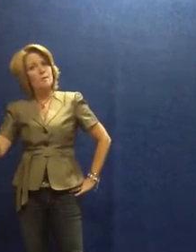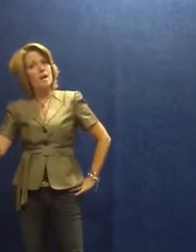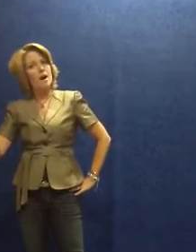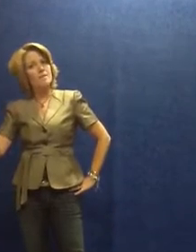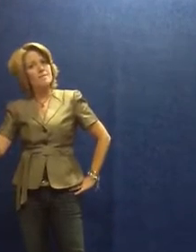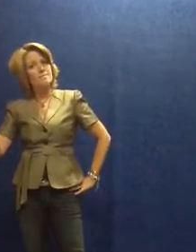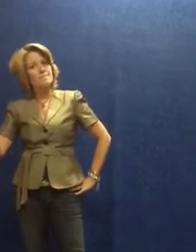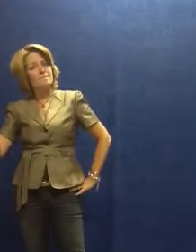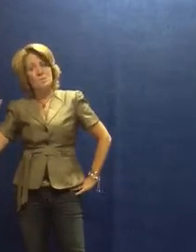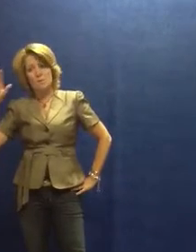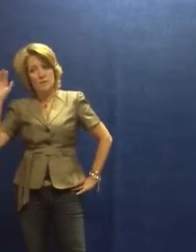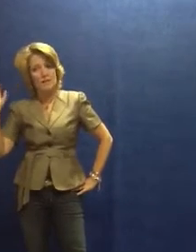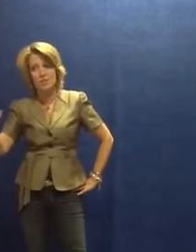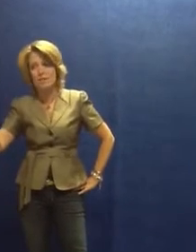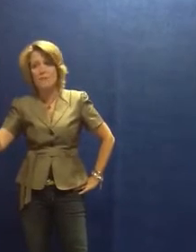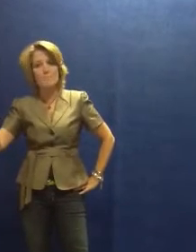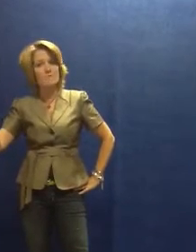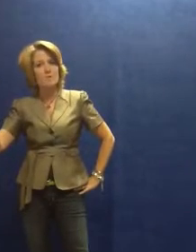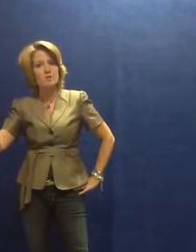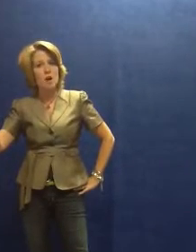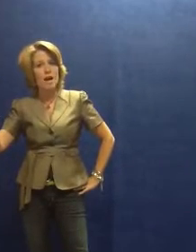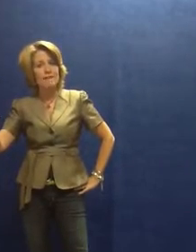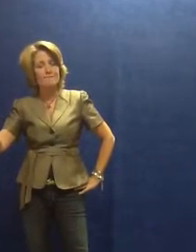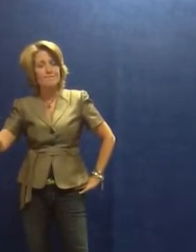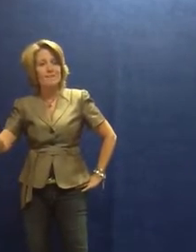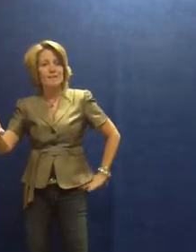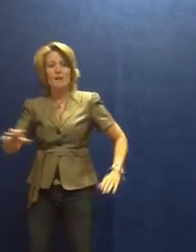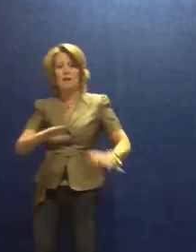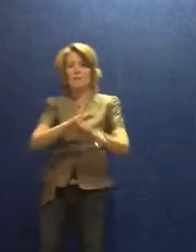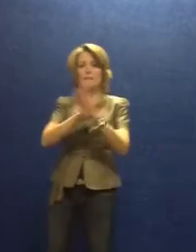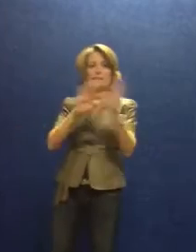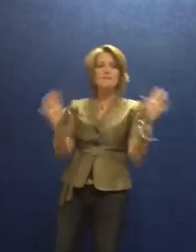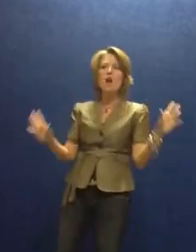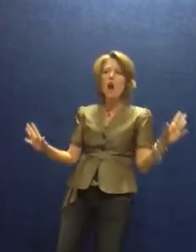play hockey? We're going to give up before trying? All the kids, no!